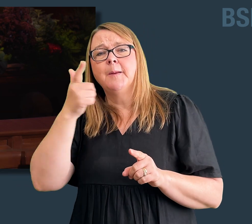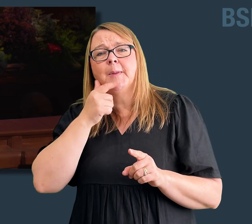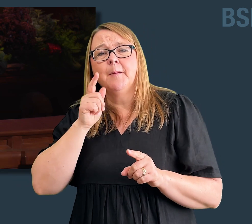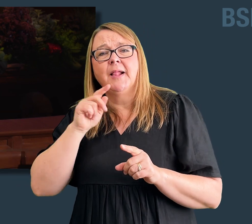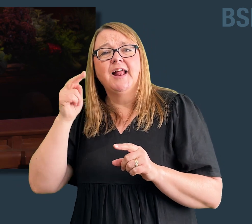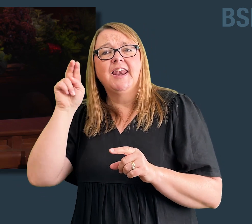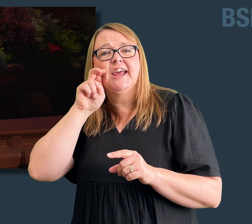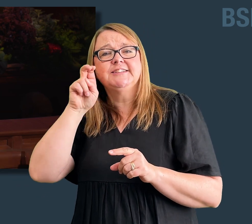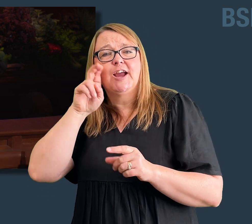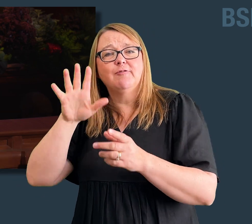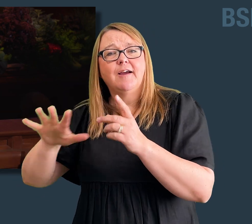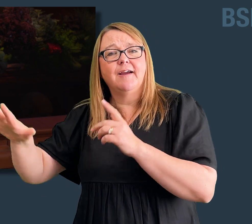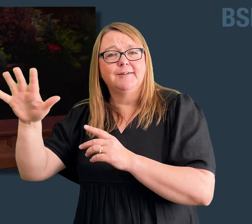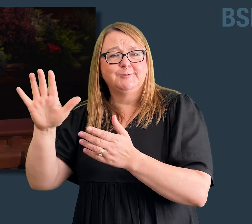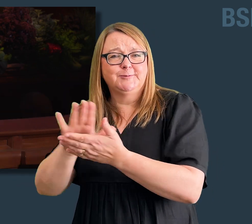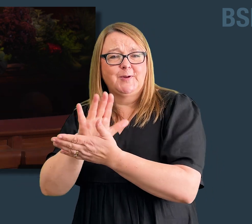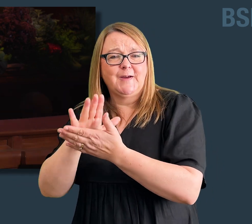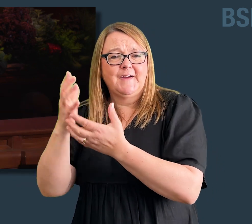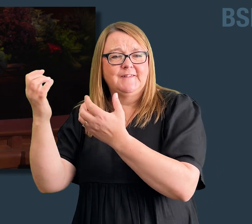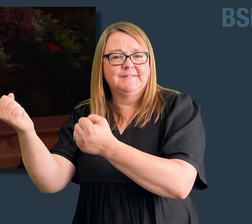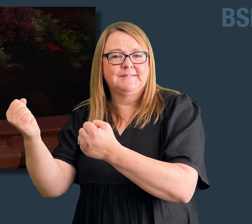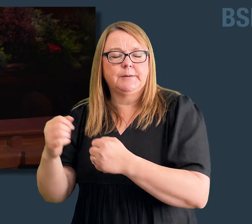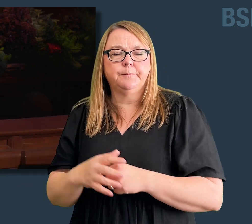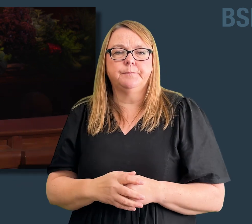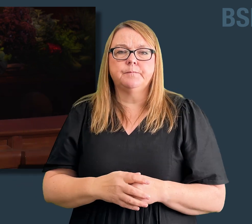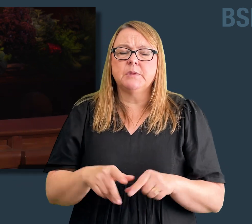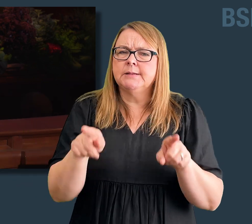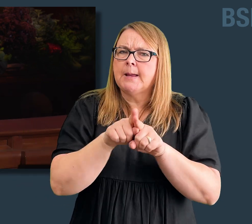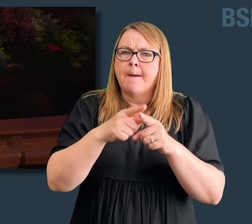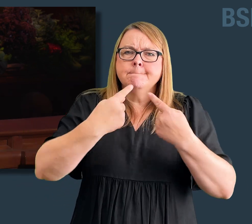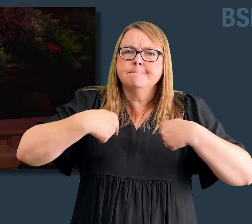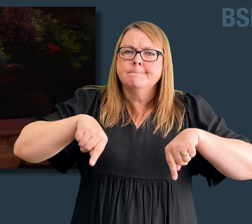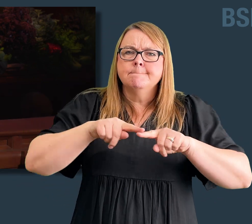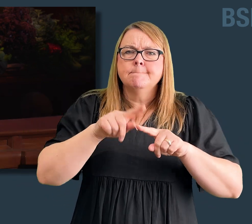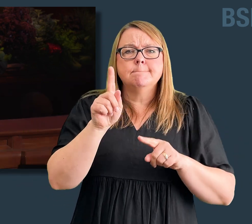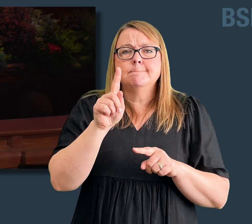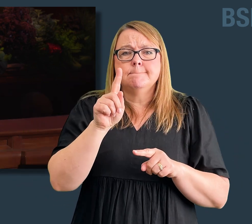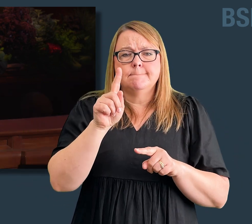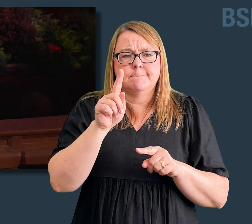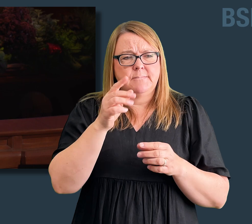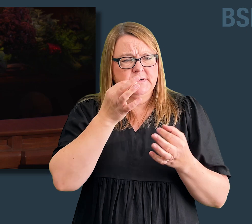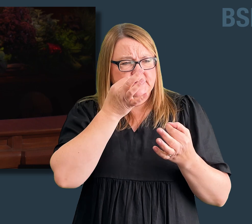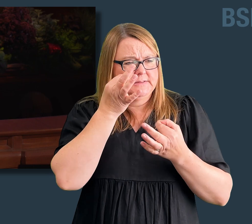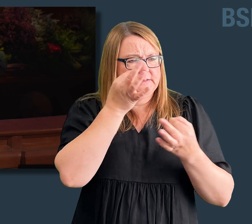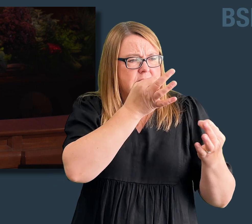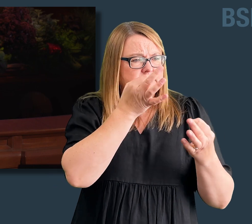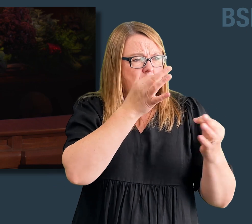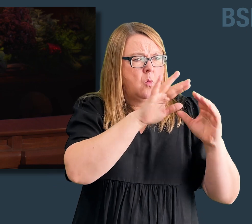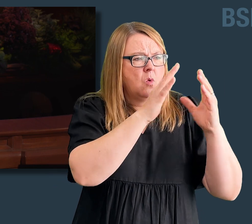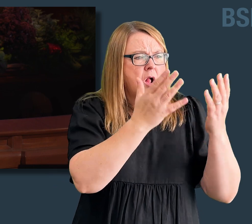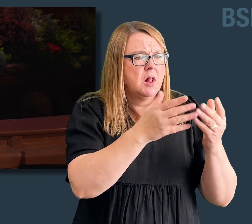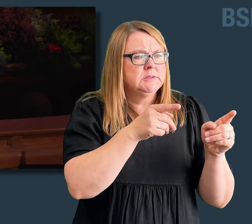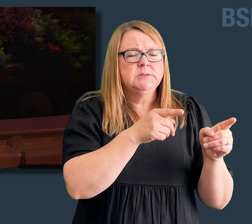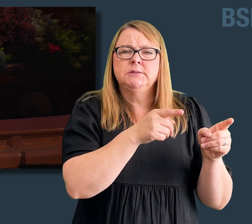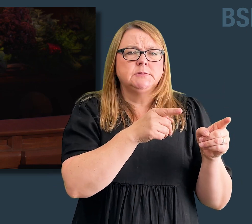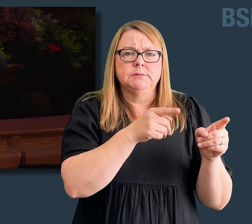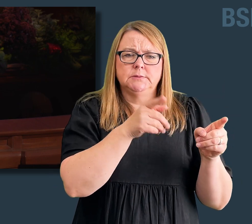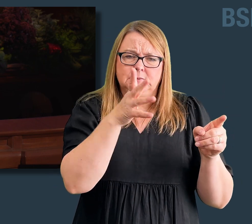rest of us in Nigeria. In a similar way, when we ignore the distractions of the world and focus on